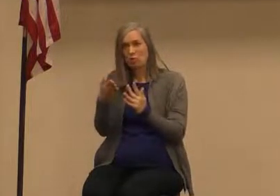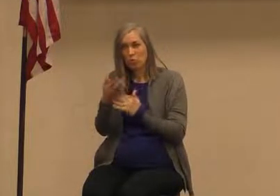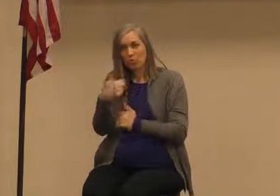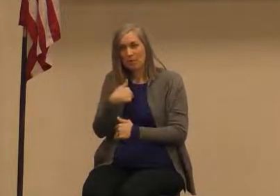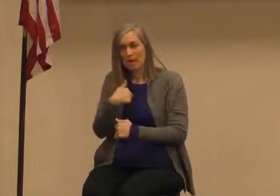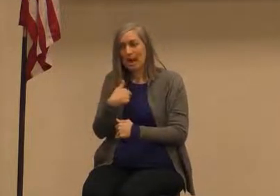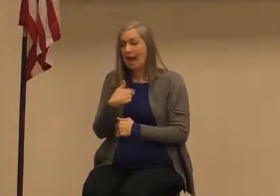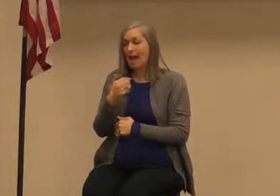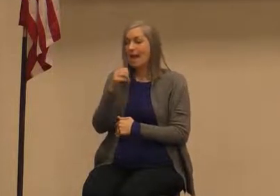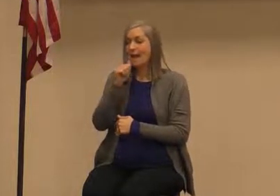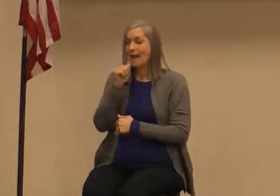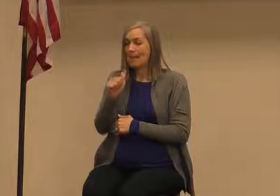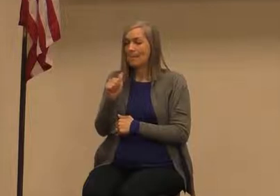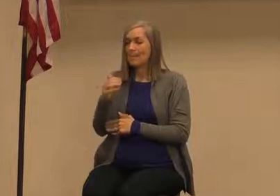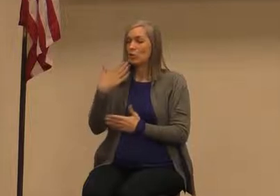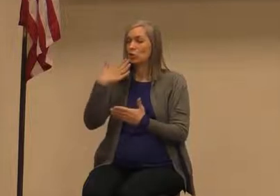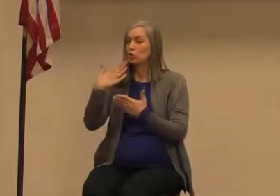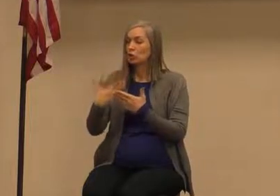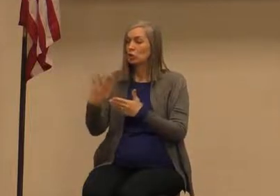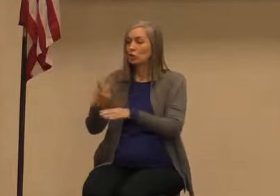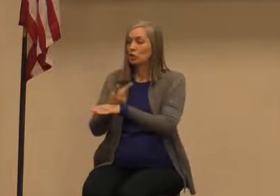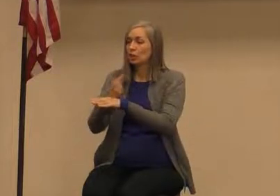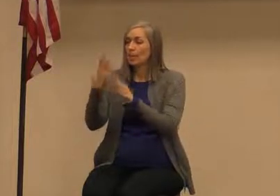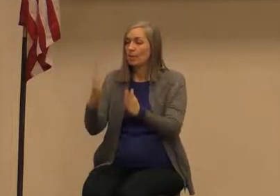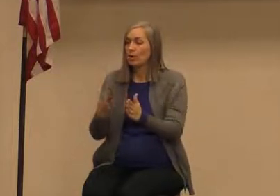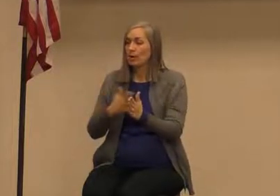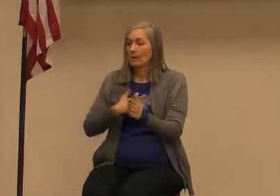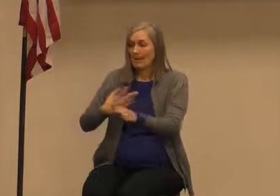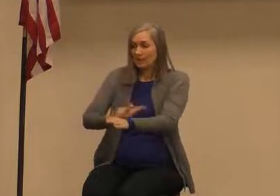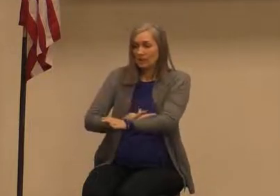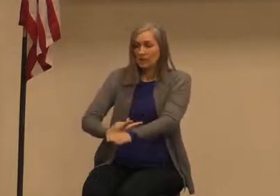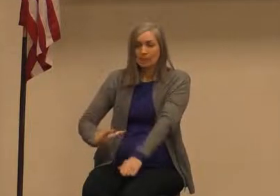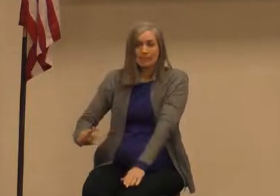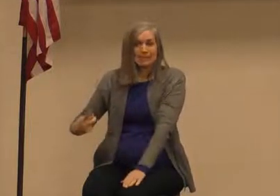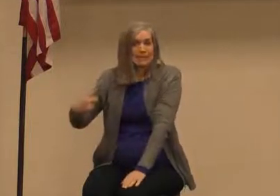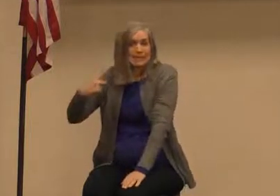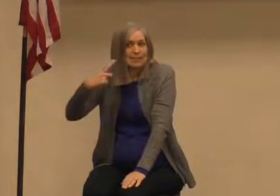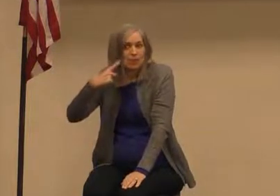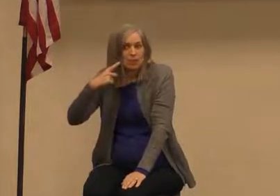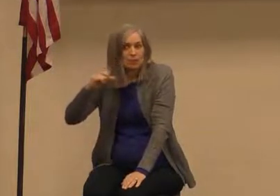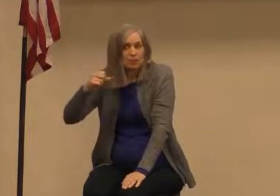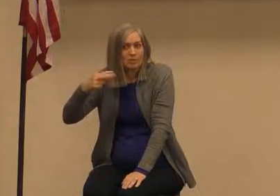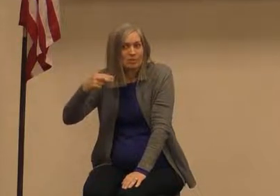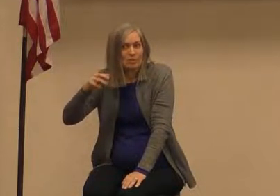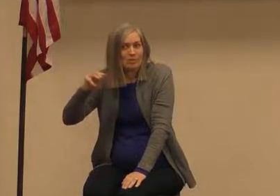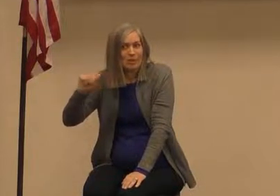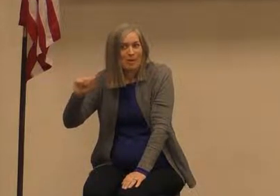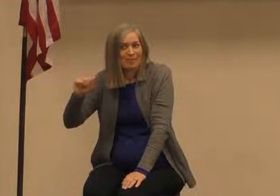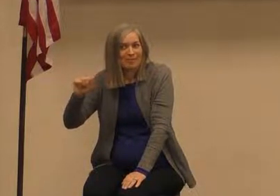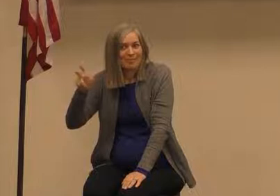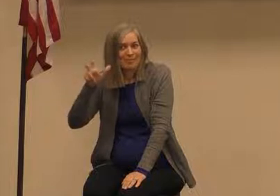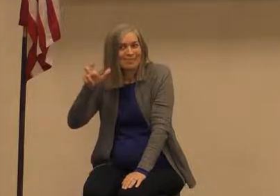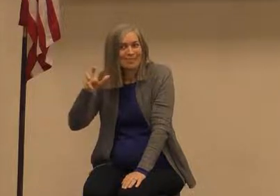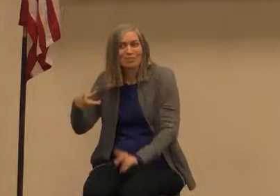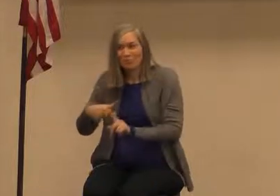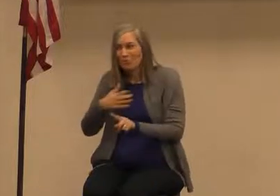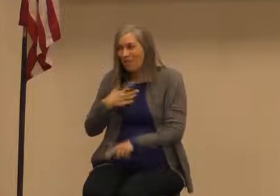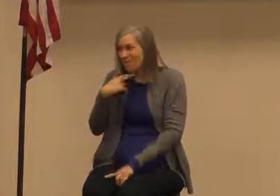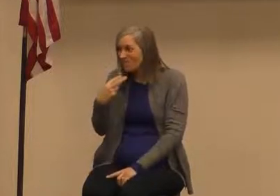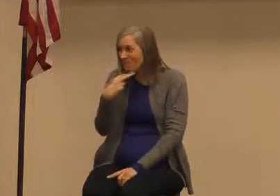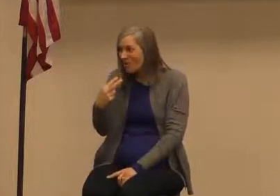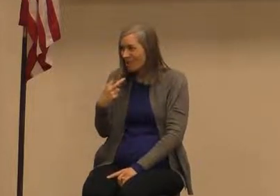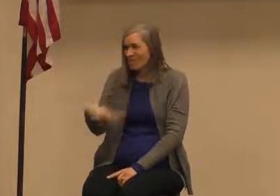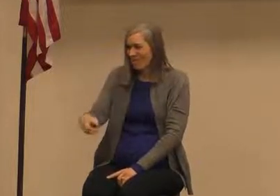sheep hear my voice hear Shema listen to my voice they know me